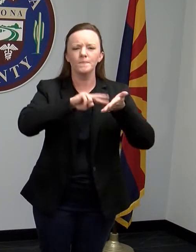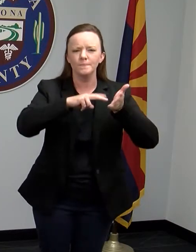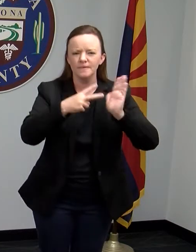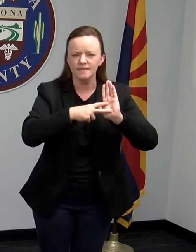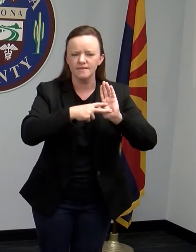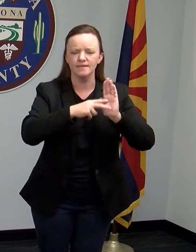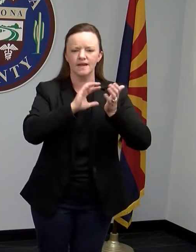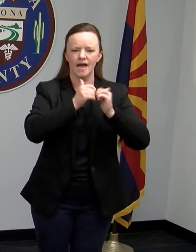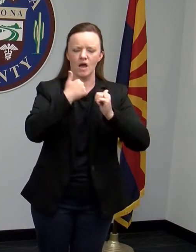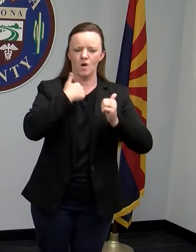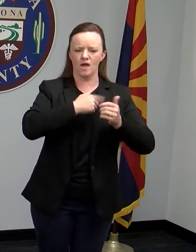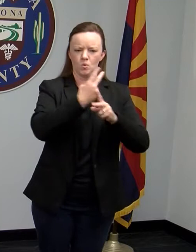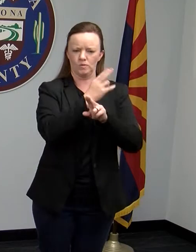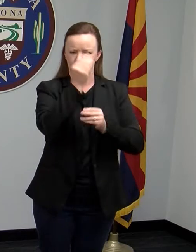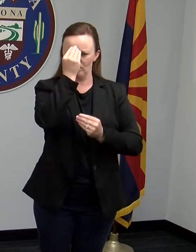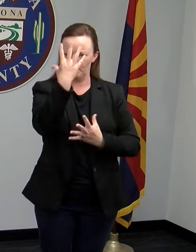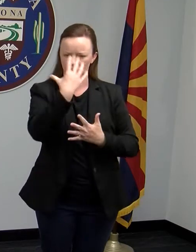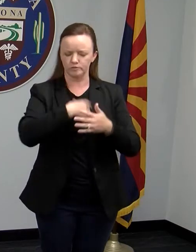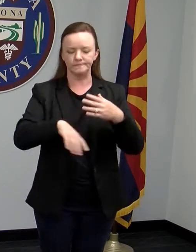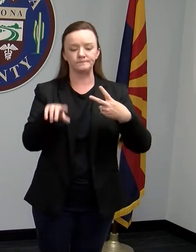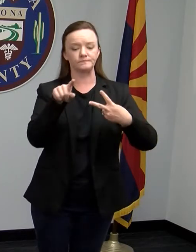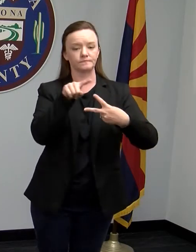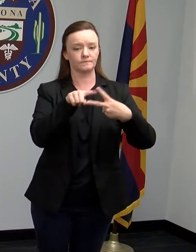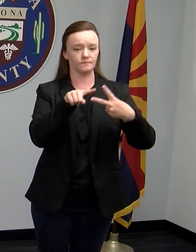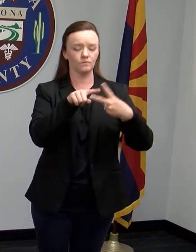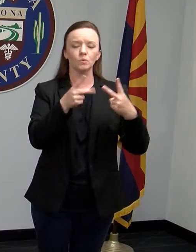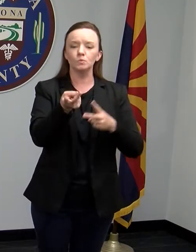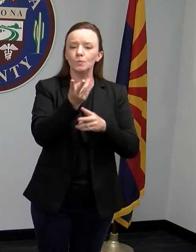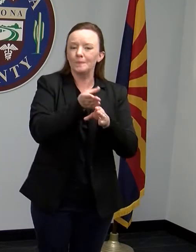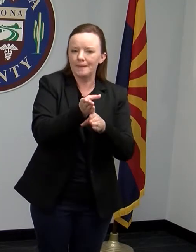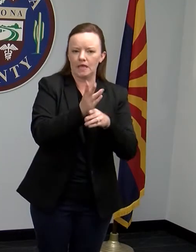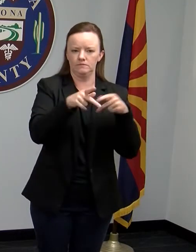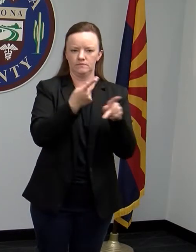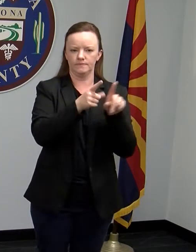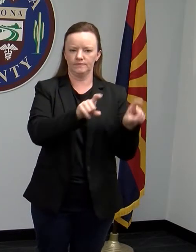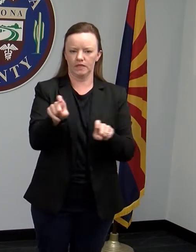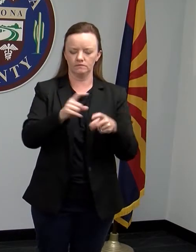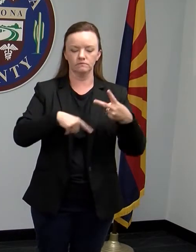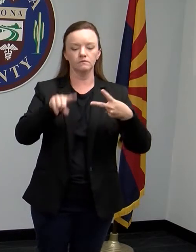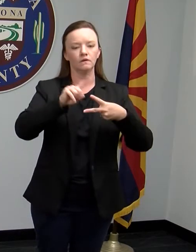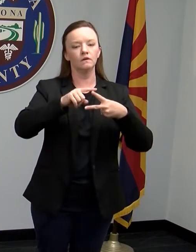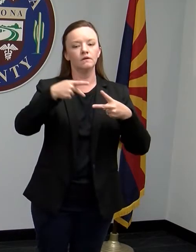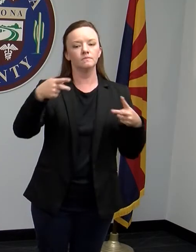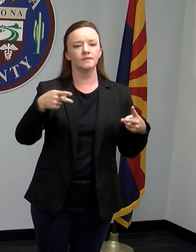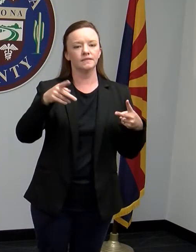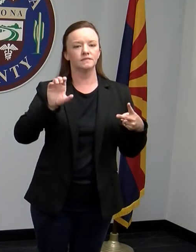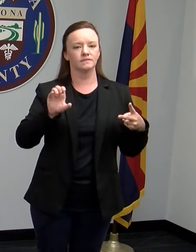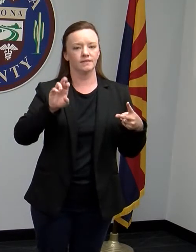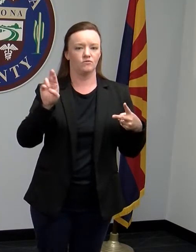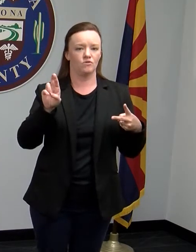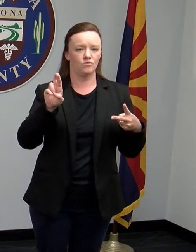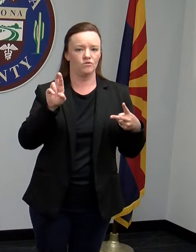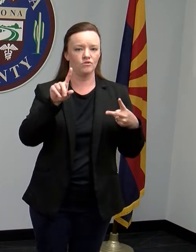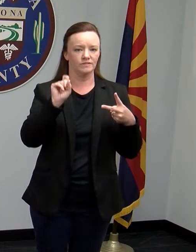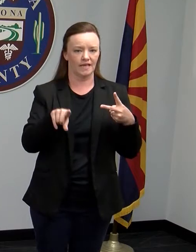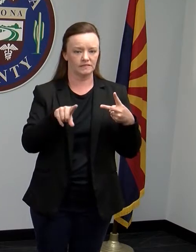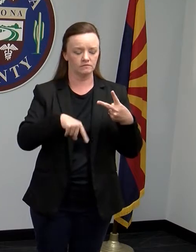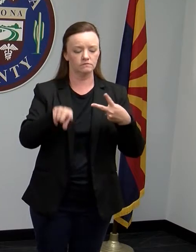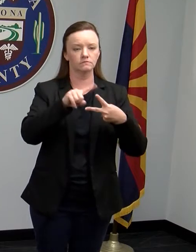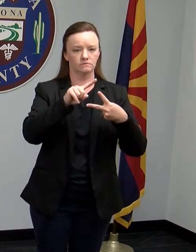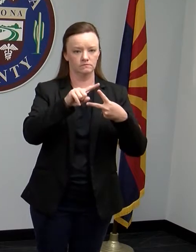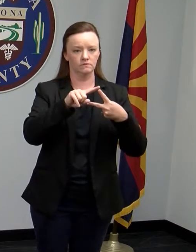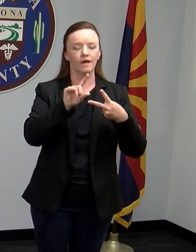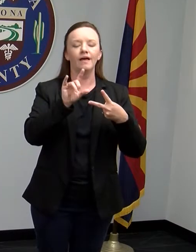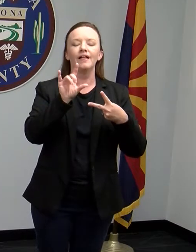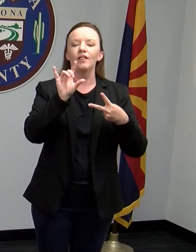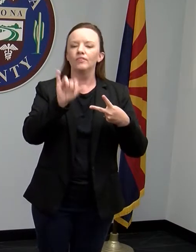and public health. There are two main types of tests. The first one is the PCR test, which are mostly